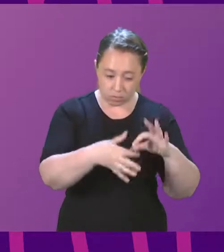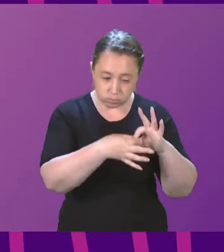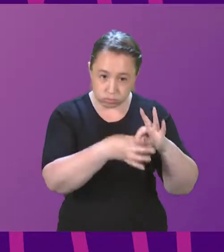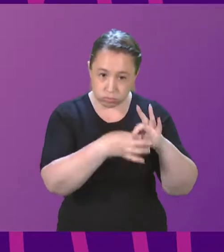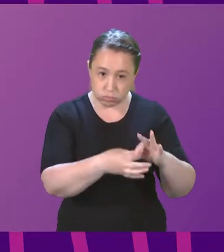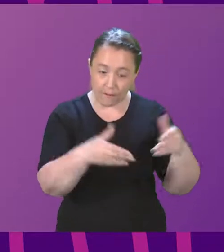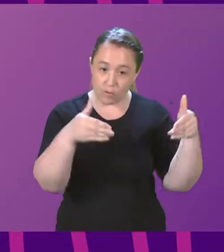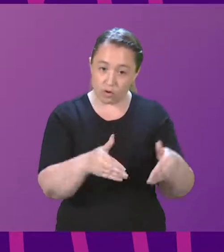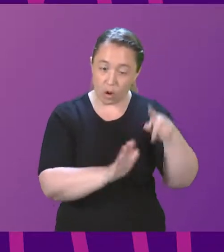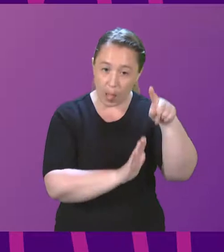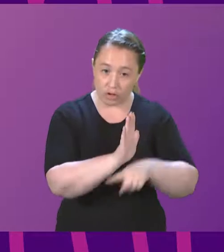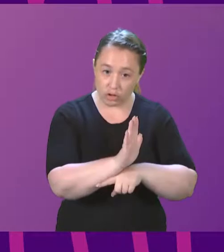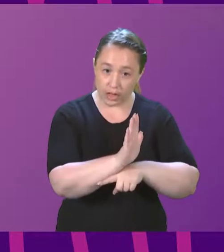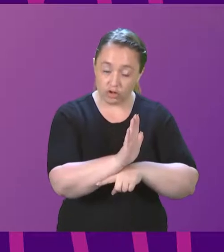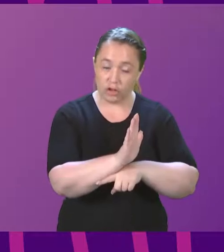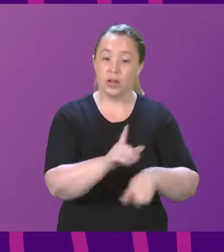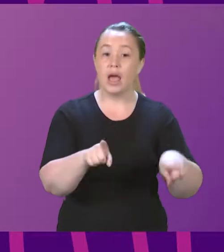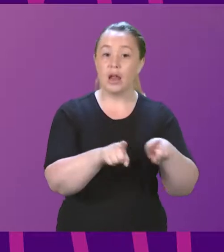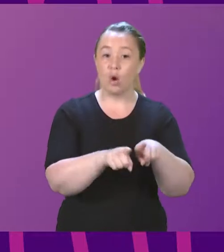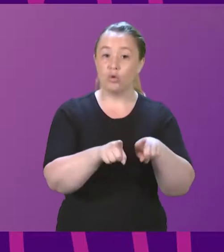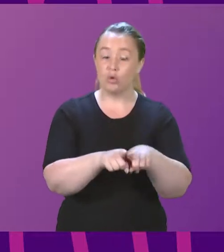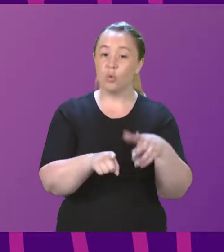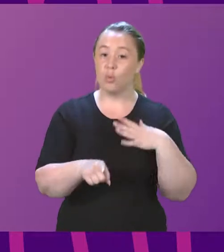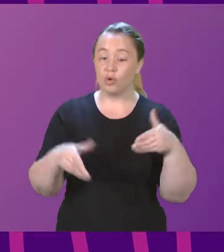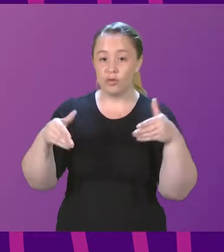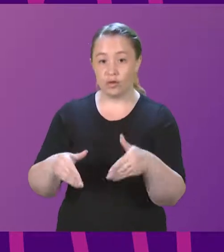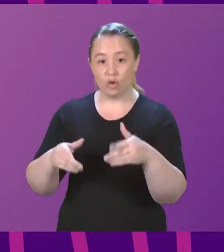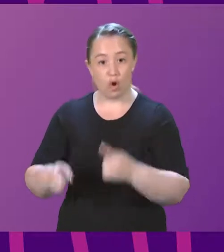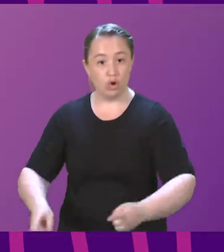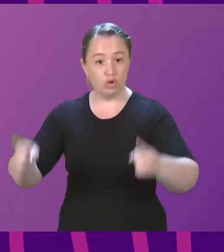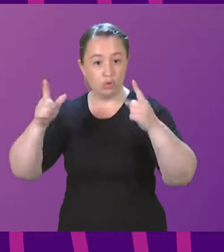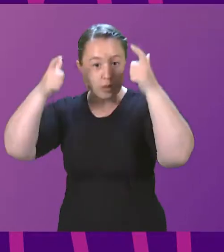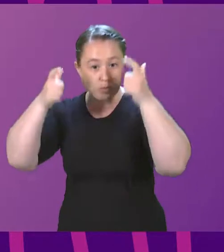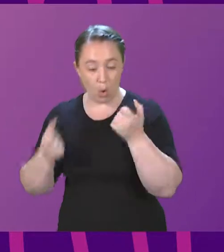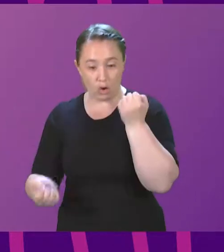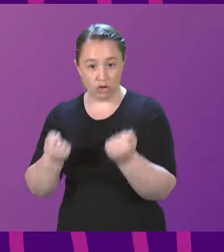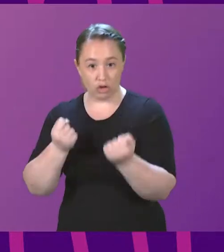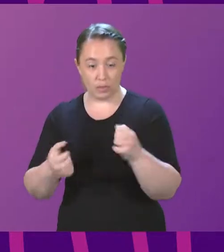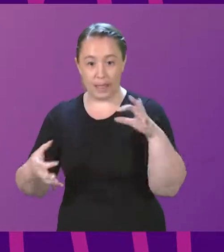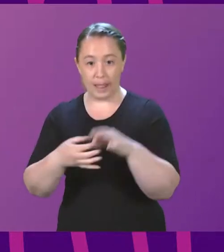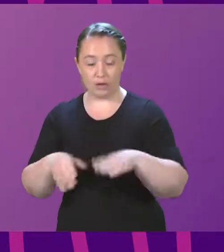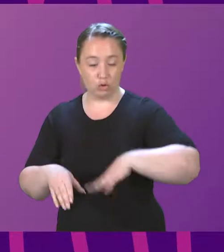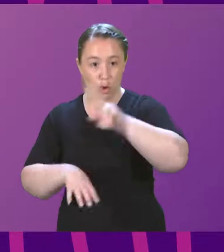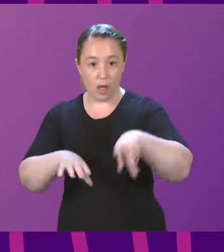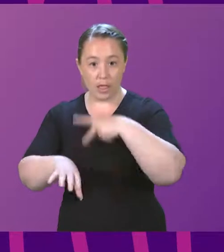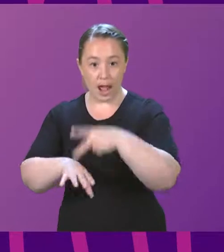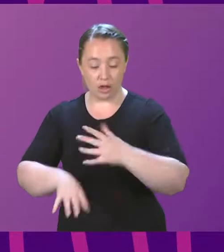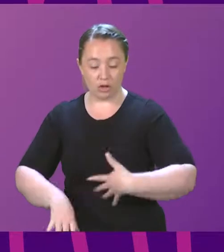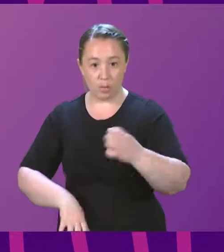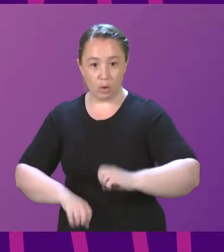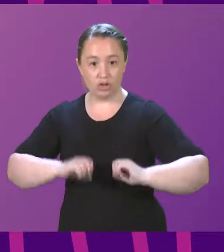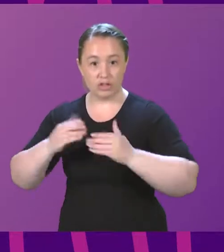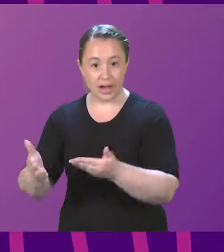and in particular to take account of the Supreme Court judgment in relation to the Northern Irish Abortion Services